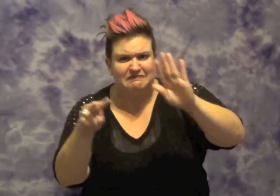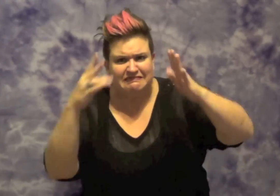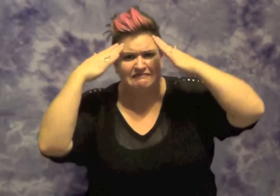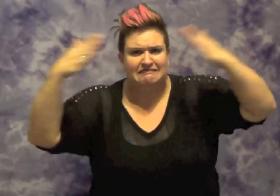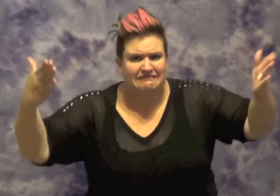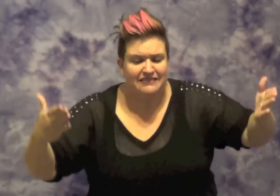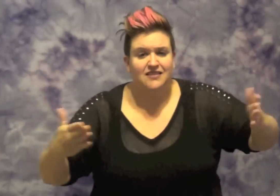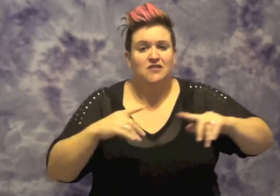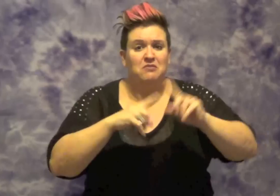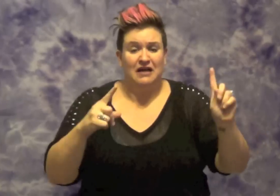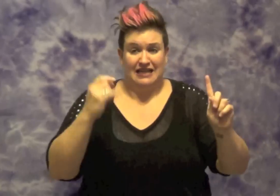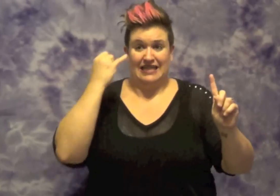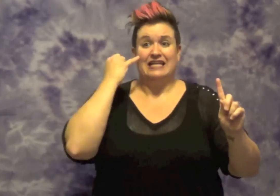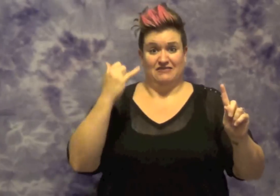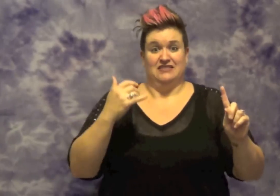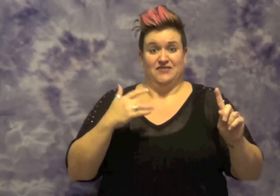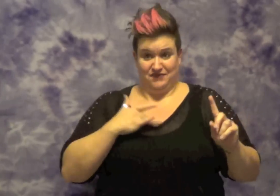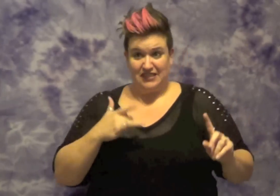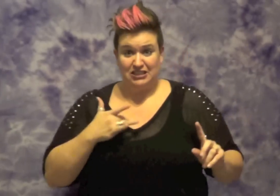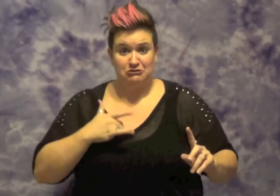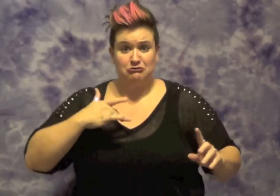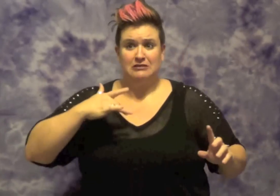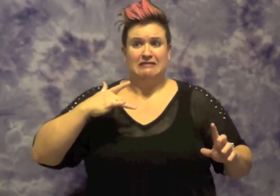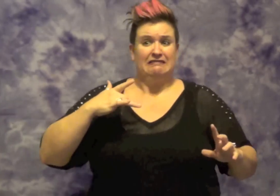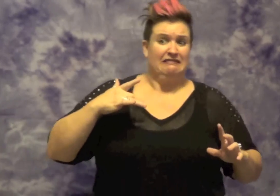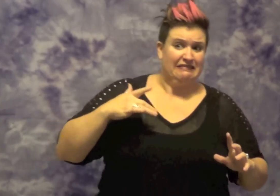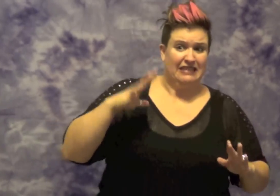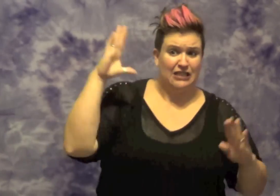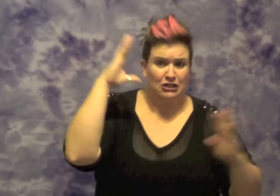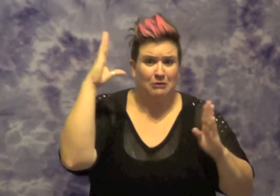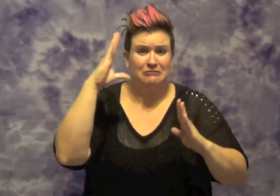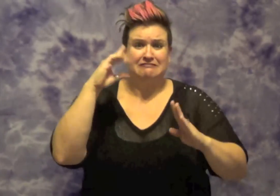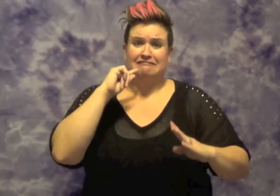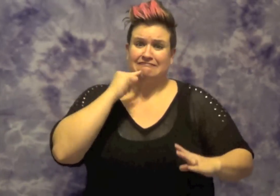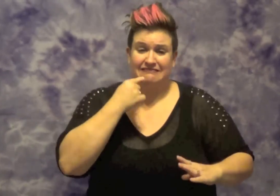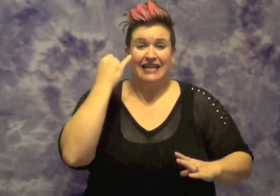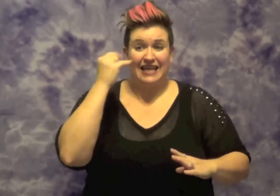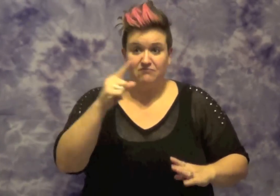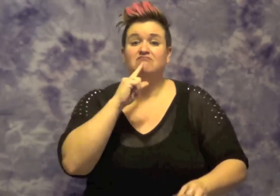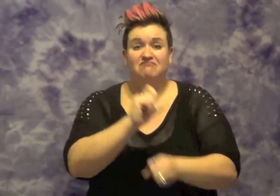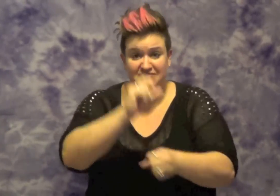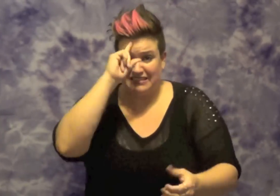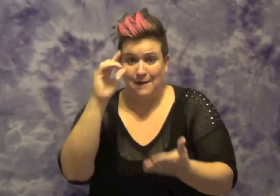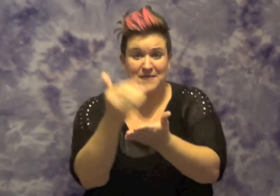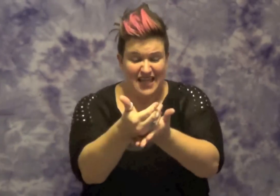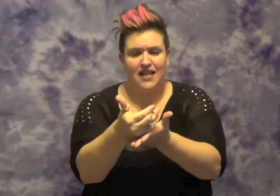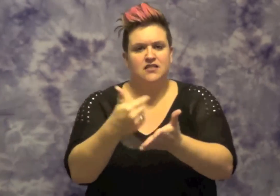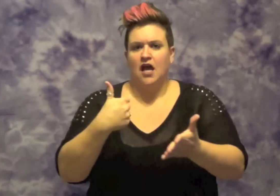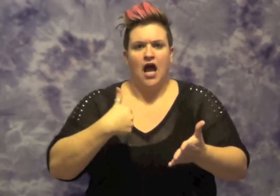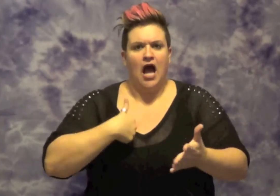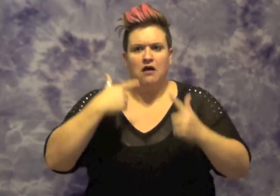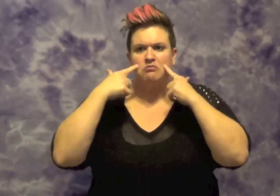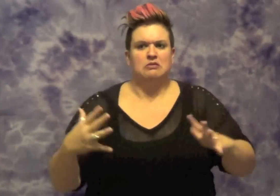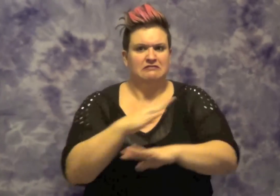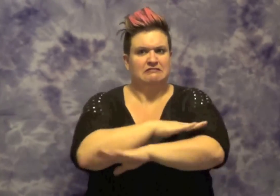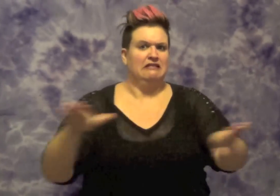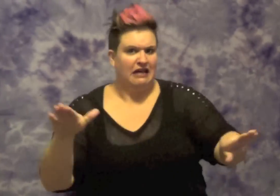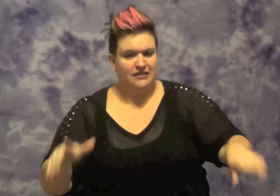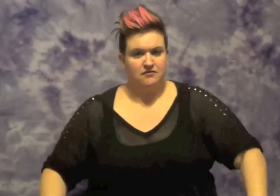If that means what I think it means, we're in trouble, big trouble. And if he is bananas as you say, I'm not taking any chances. You just want the start,